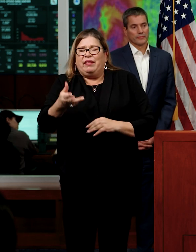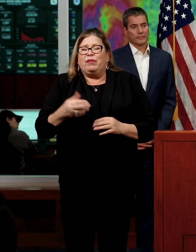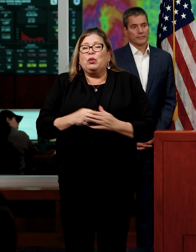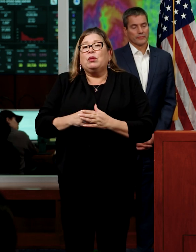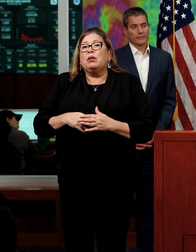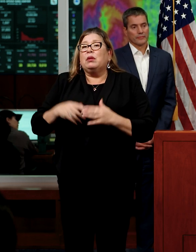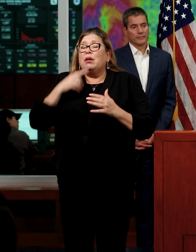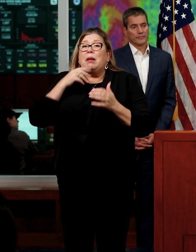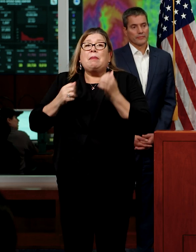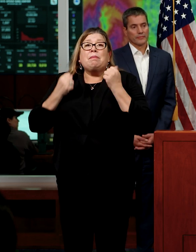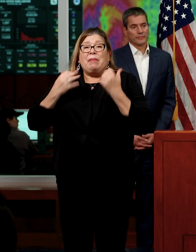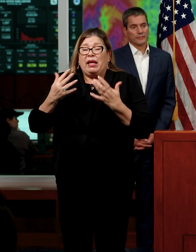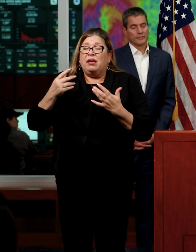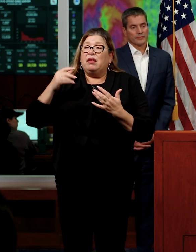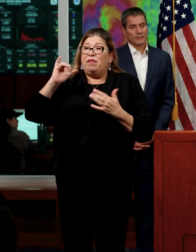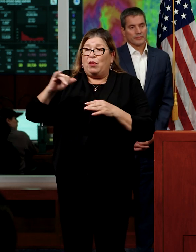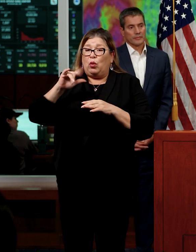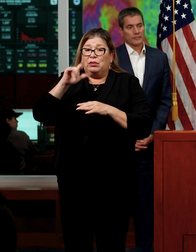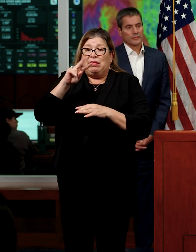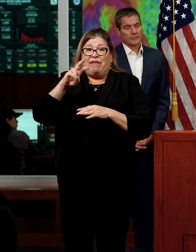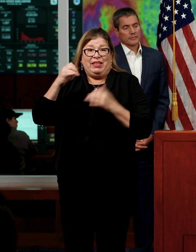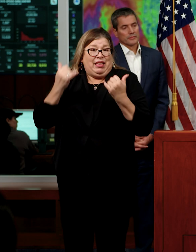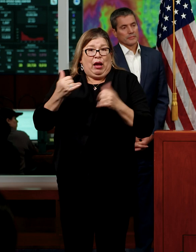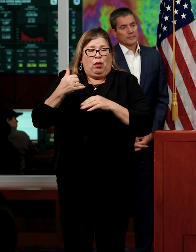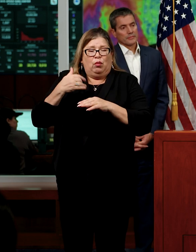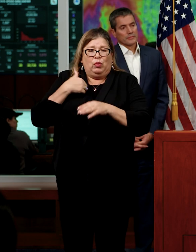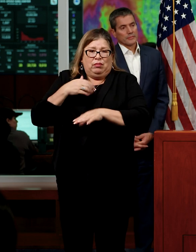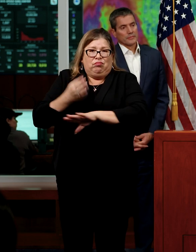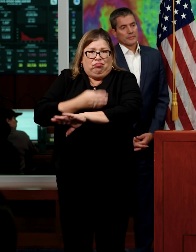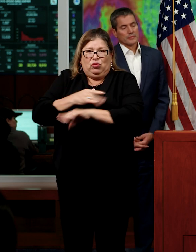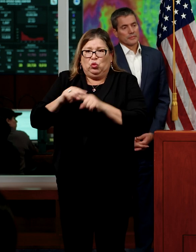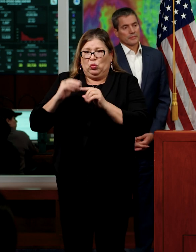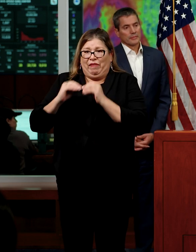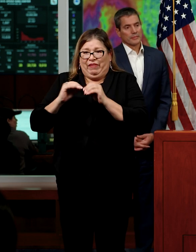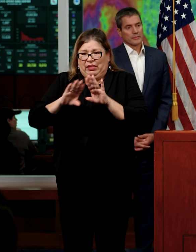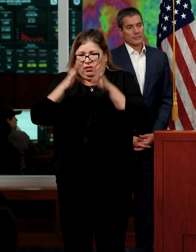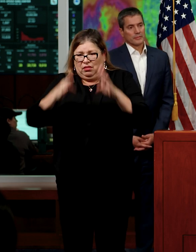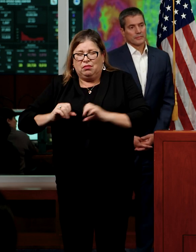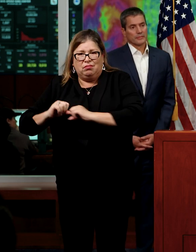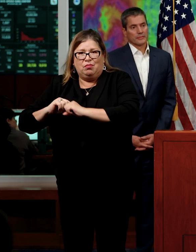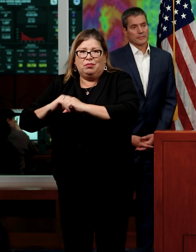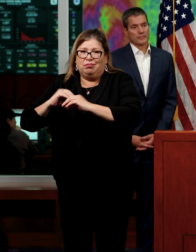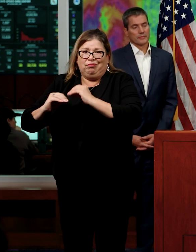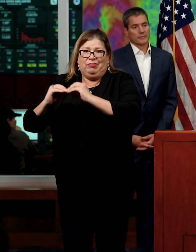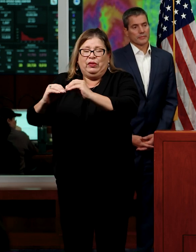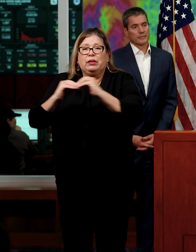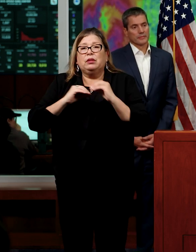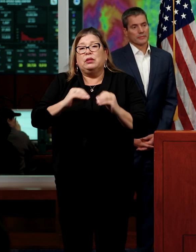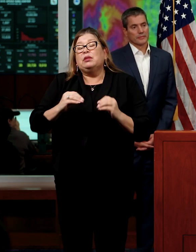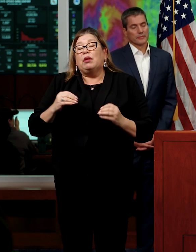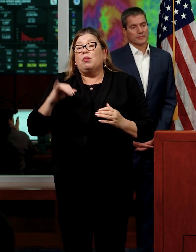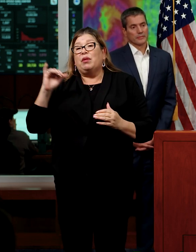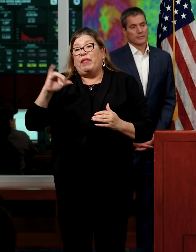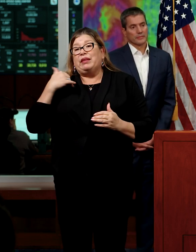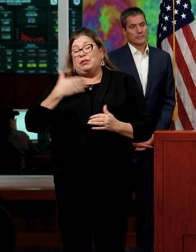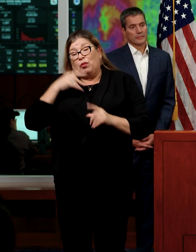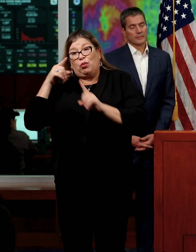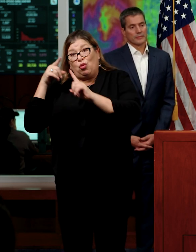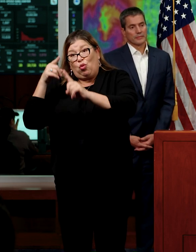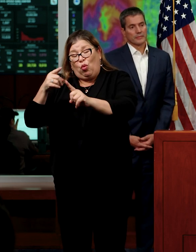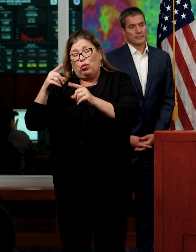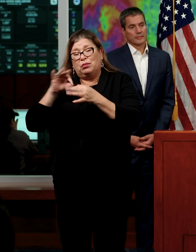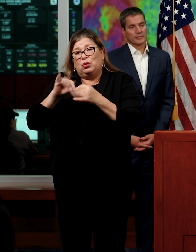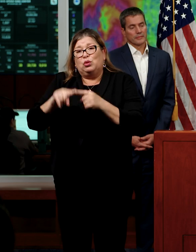level. A lot of it is in progress. But, yeah, that's where California is headed with flood protection